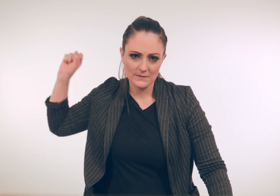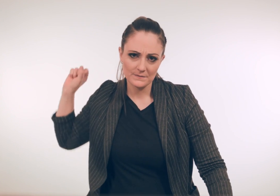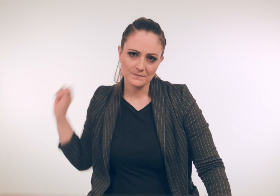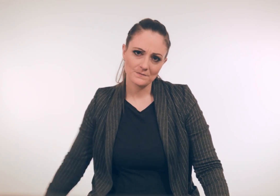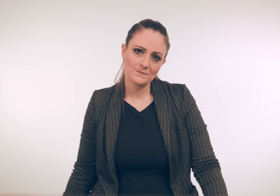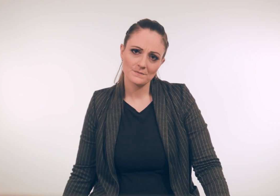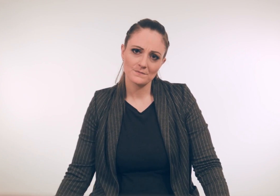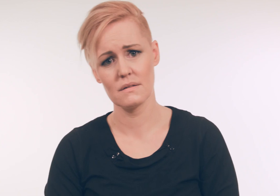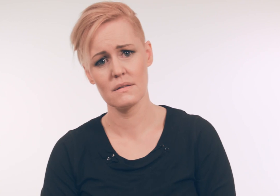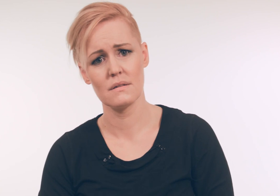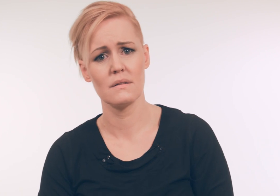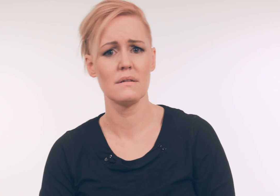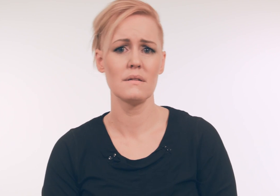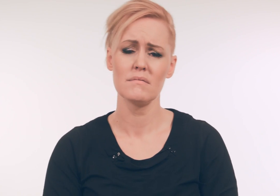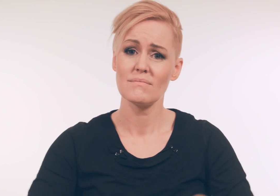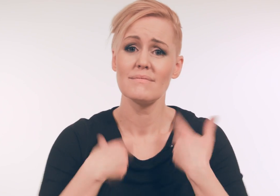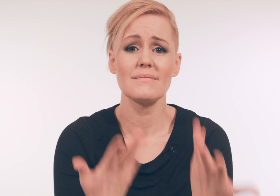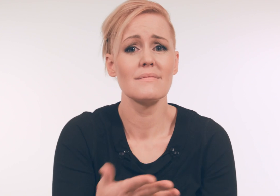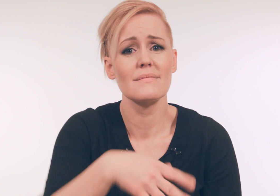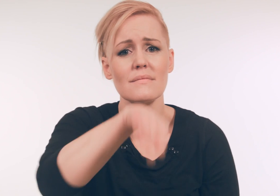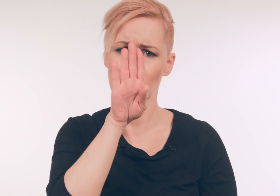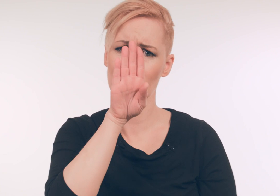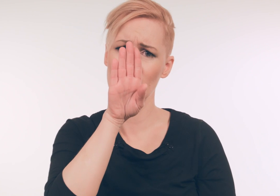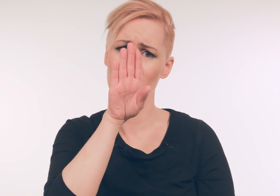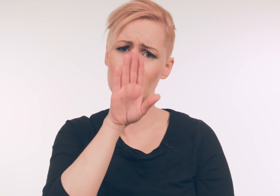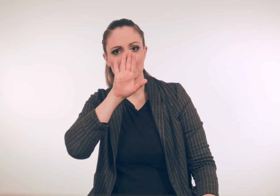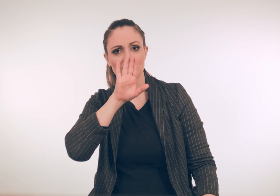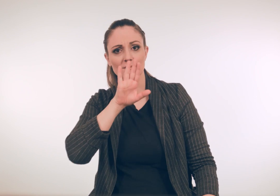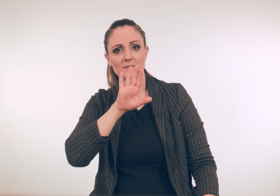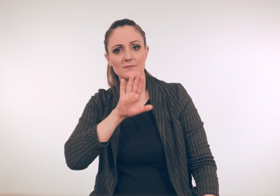control Again, trying every bit of my truth